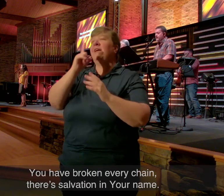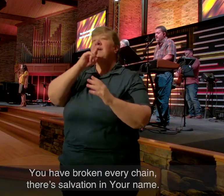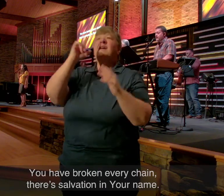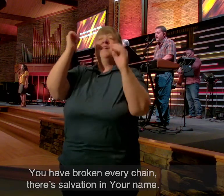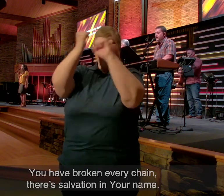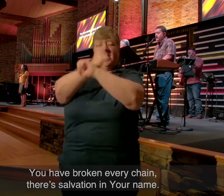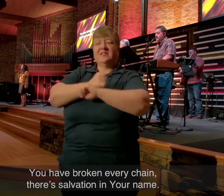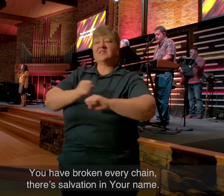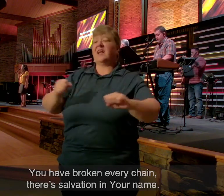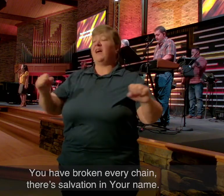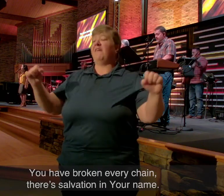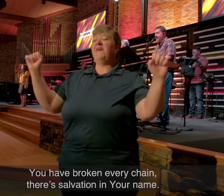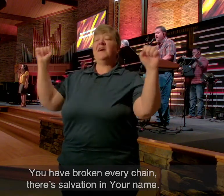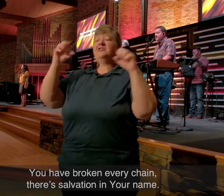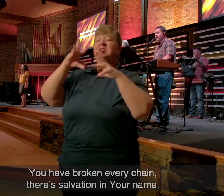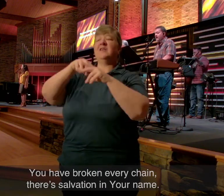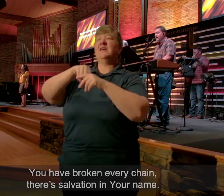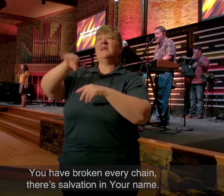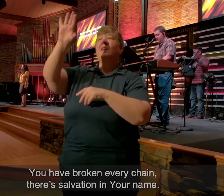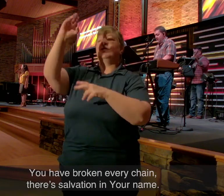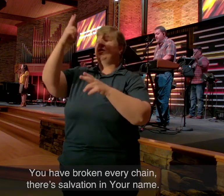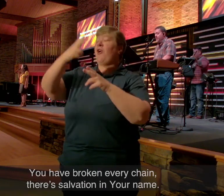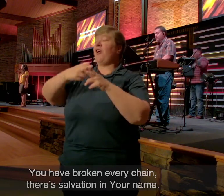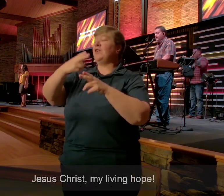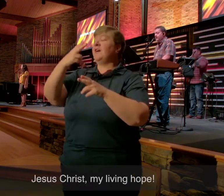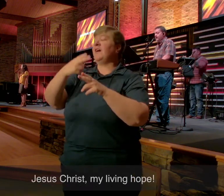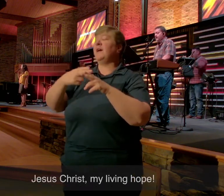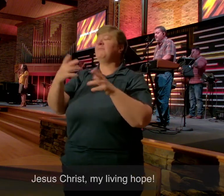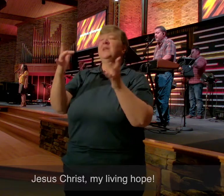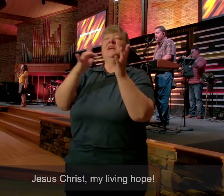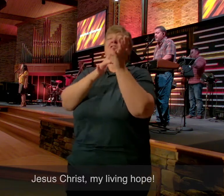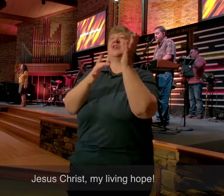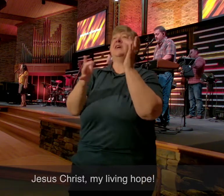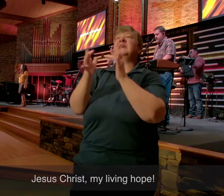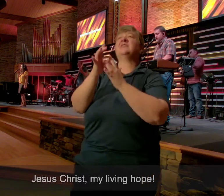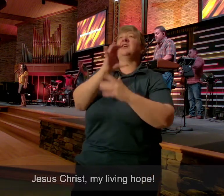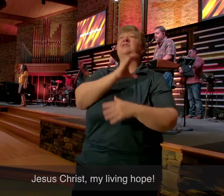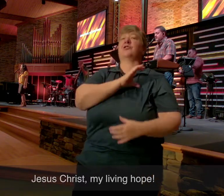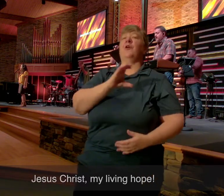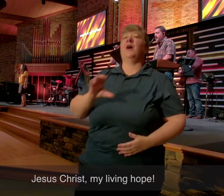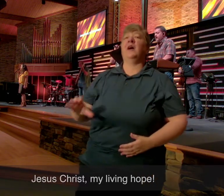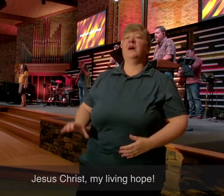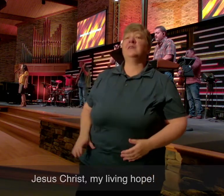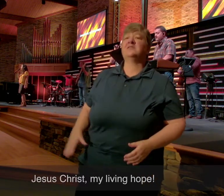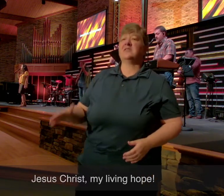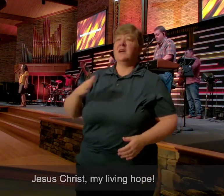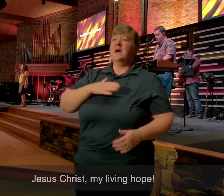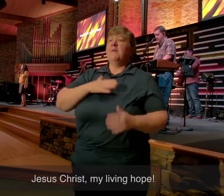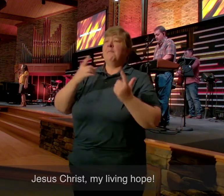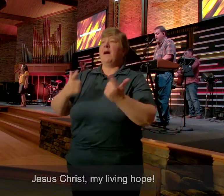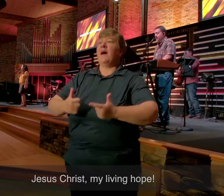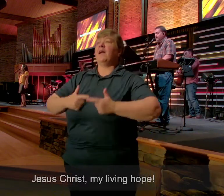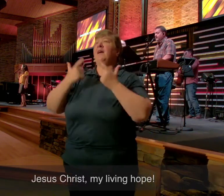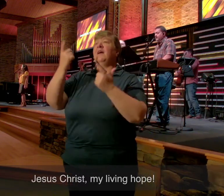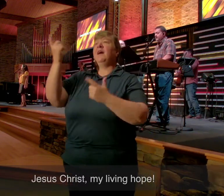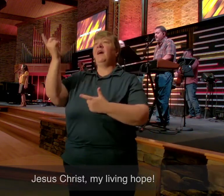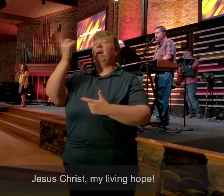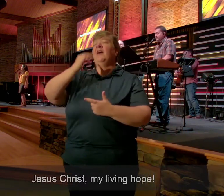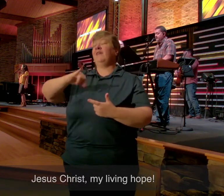There's Salvation In Your Name Jesus Christ My